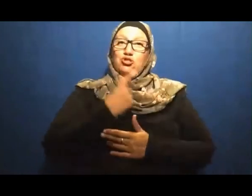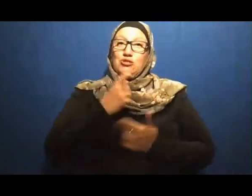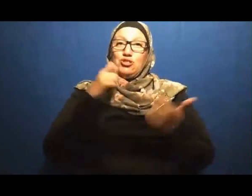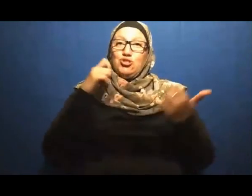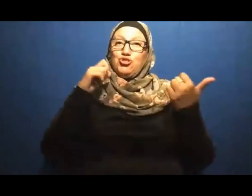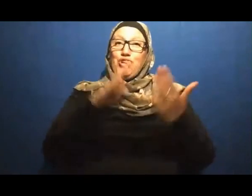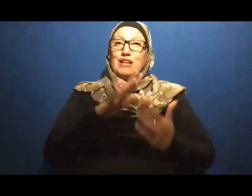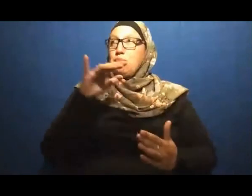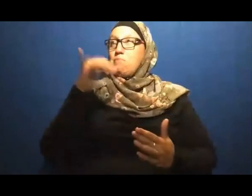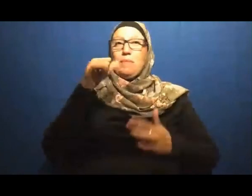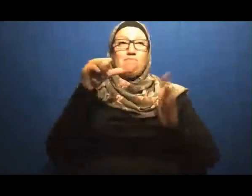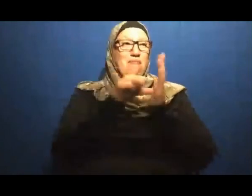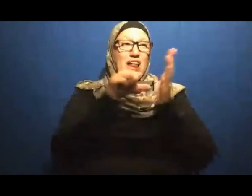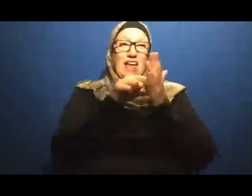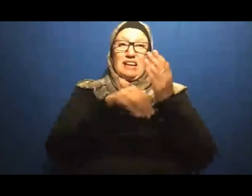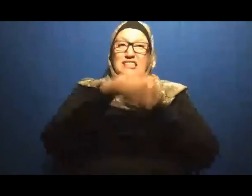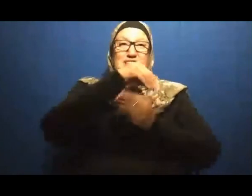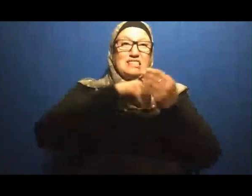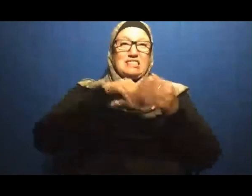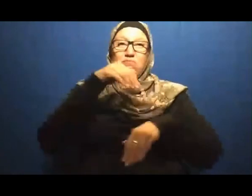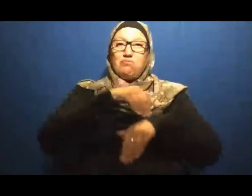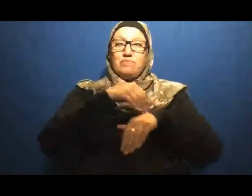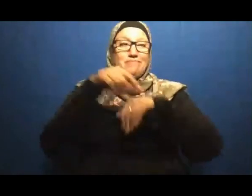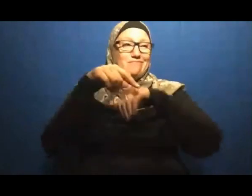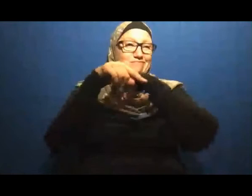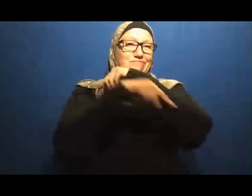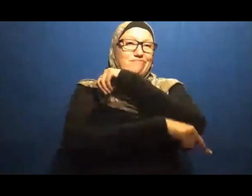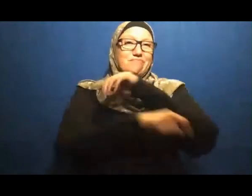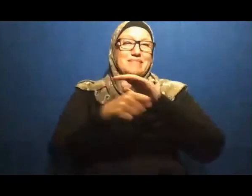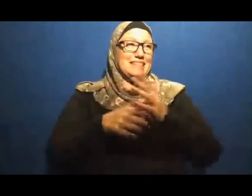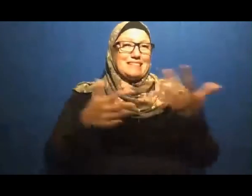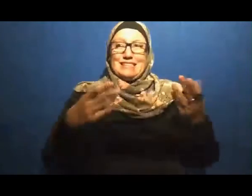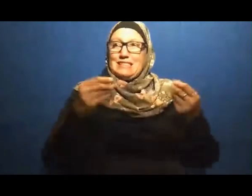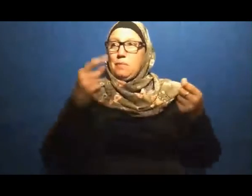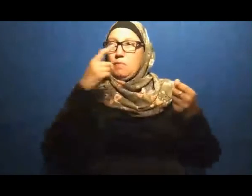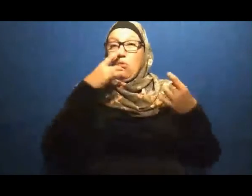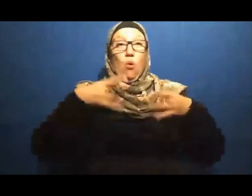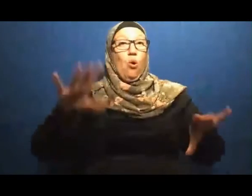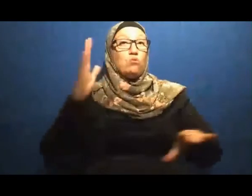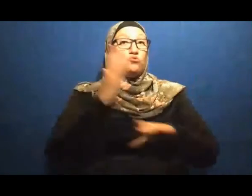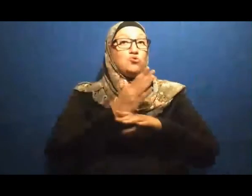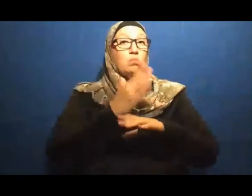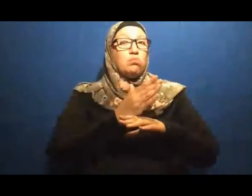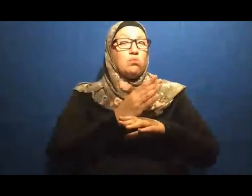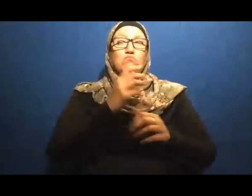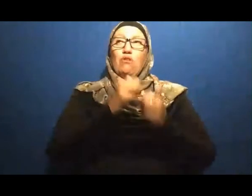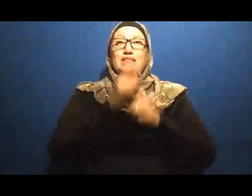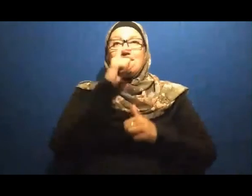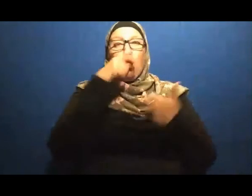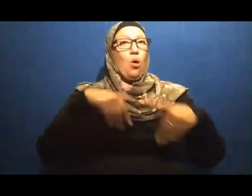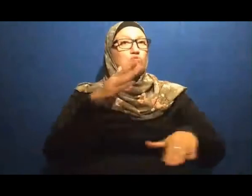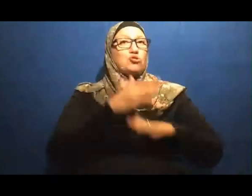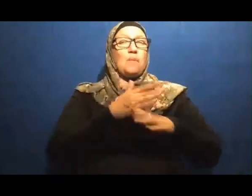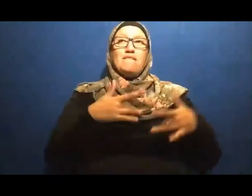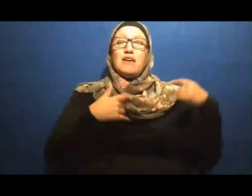brothers Some members Of the community These days They are losing Their job And they feel Down Okay Someone